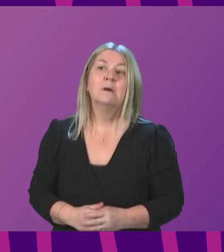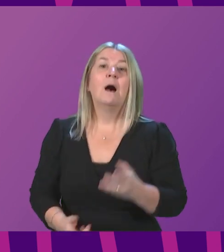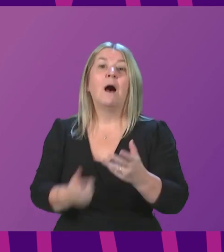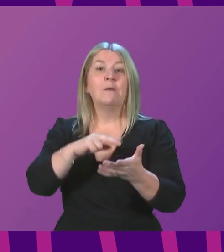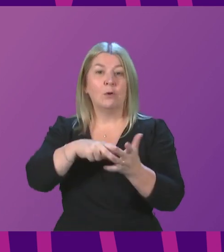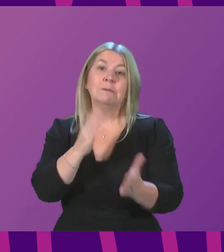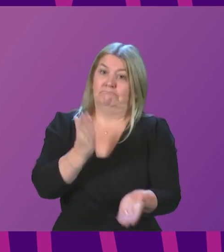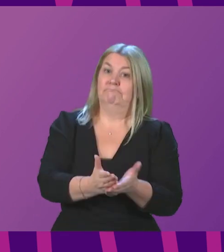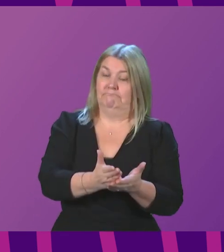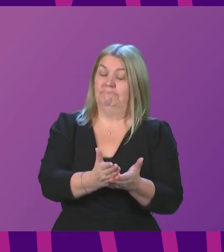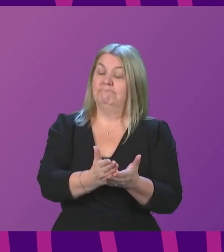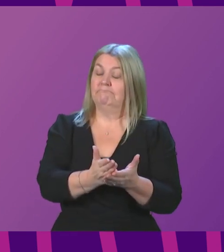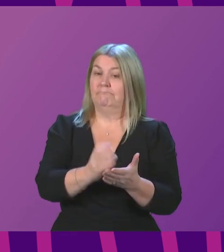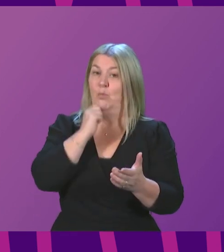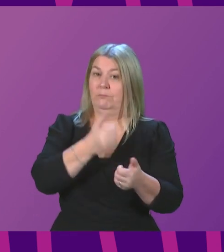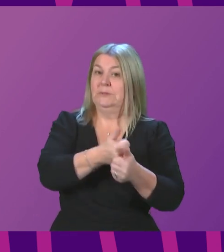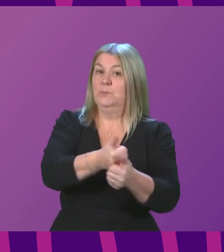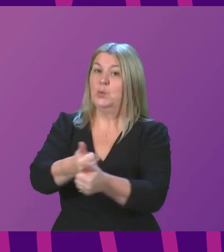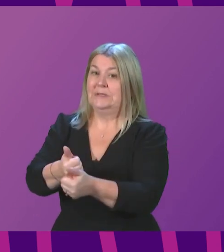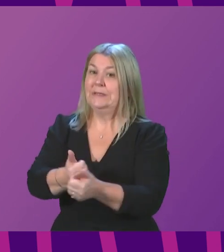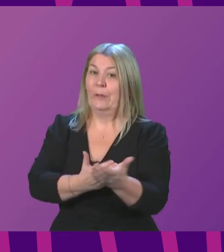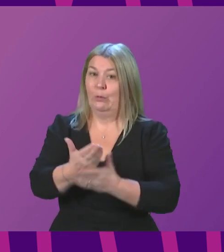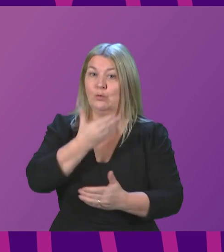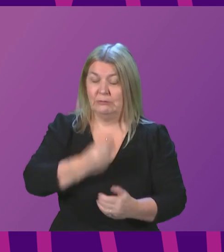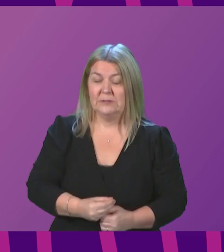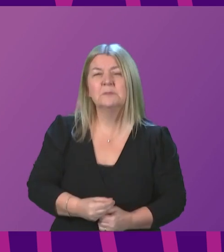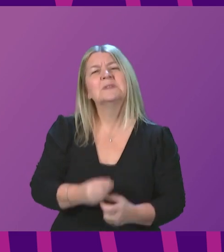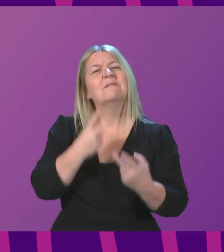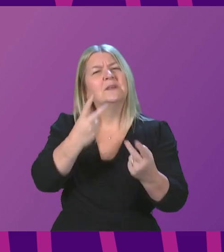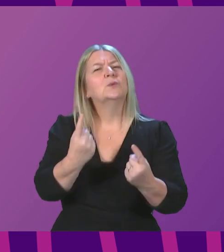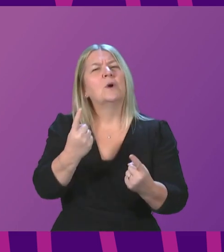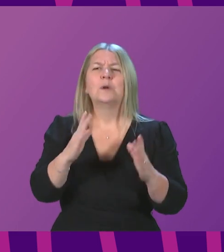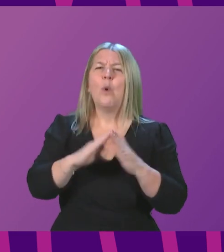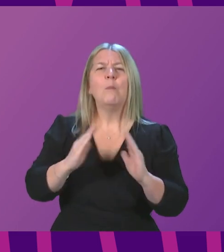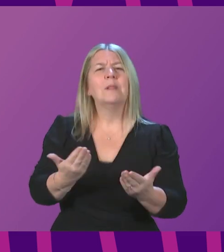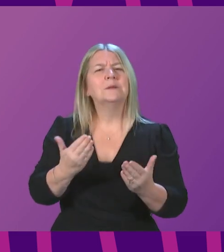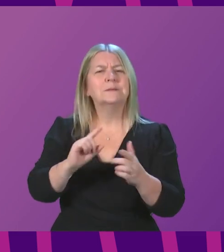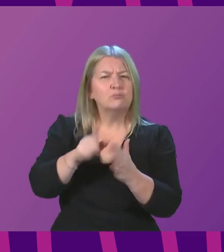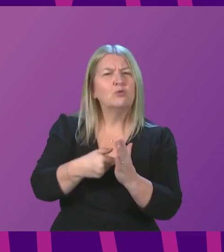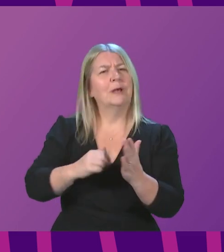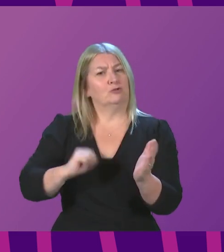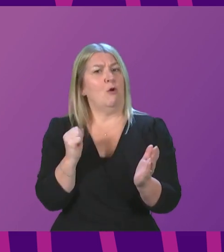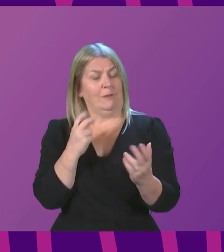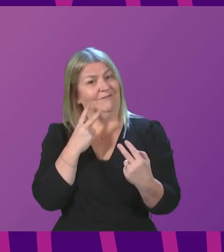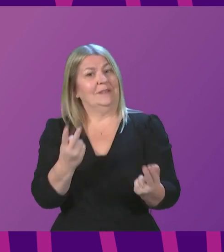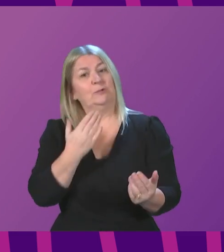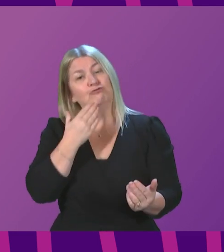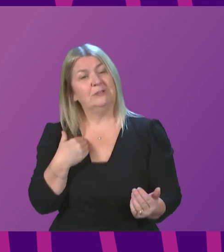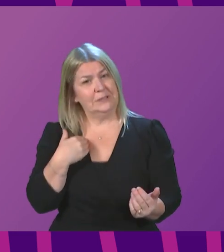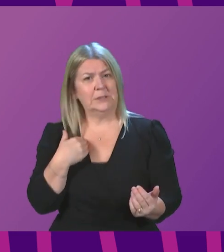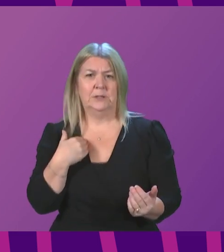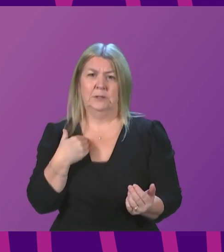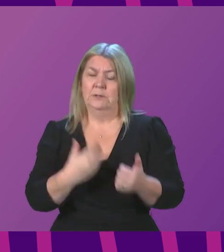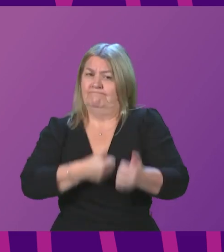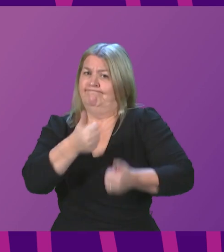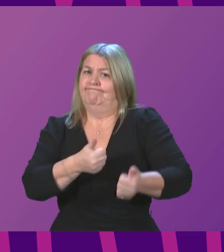the most vulnerable. I visited just one of them recently, the Homeless Project Scotland, to see their amazing work. And I pay tribute to all the charities and each and every one